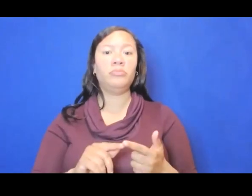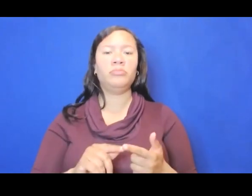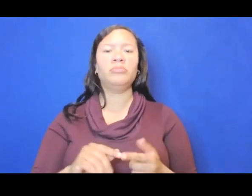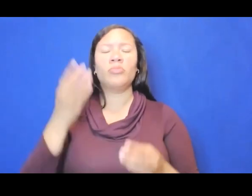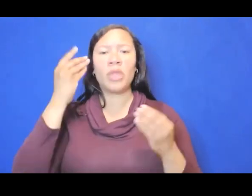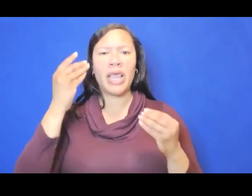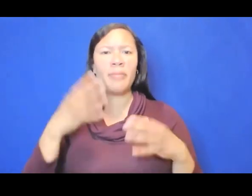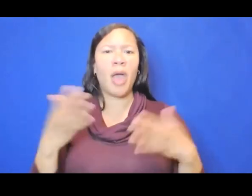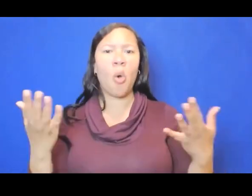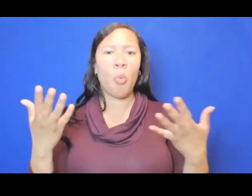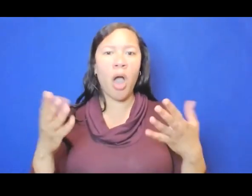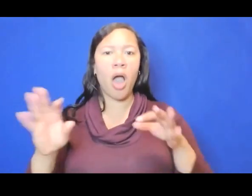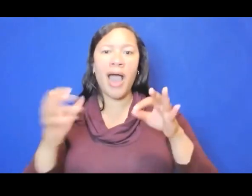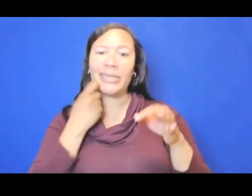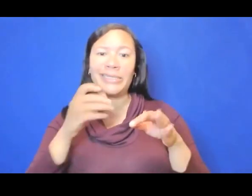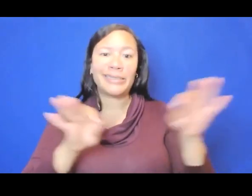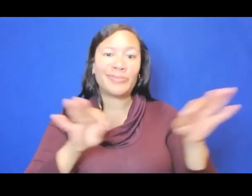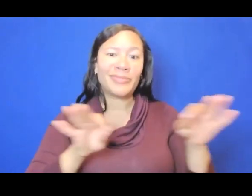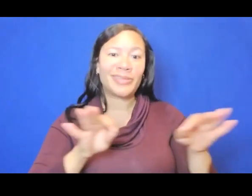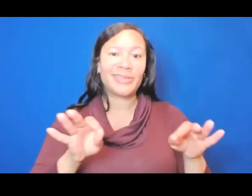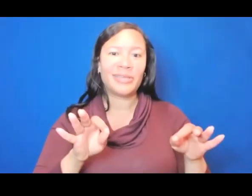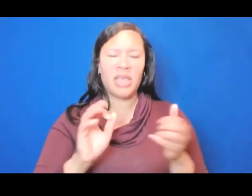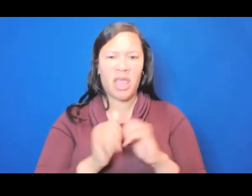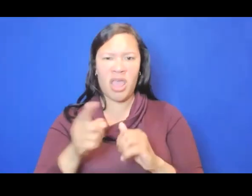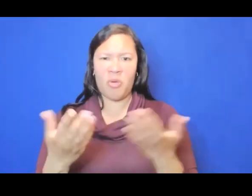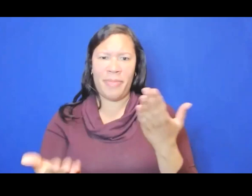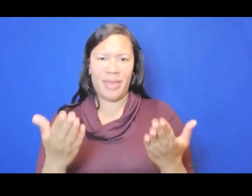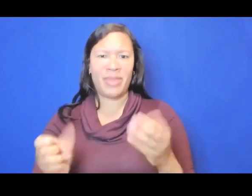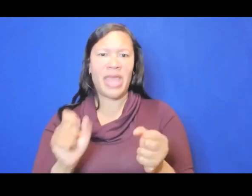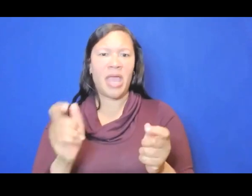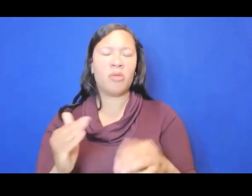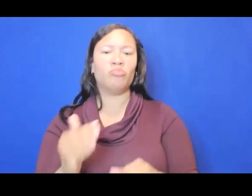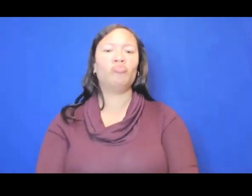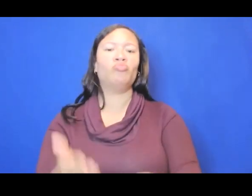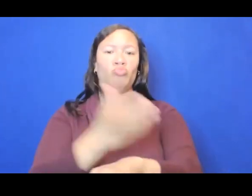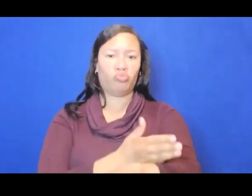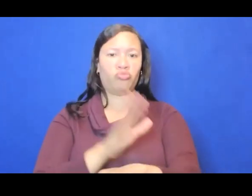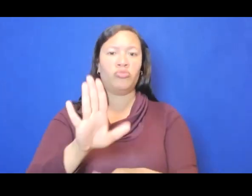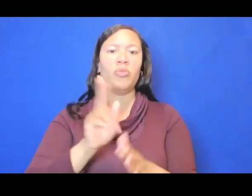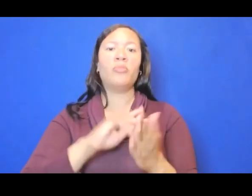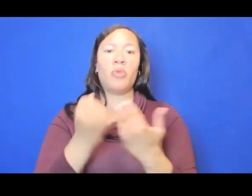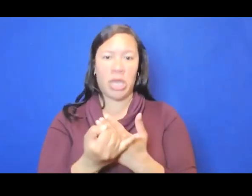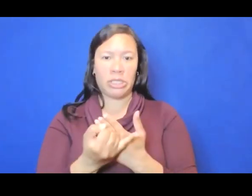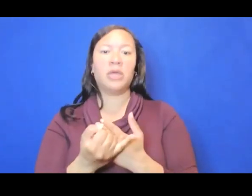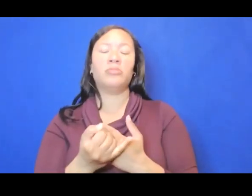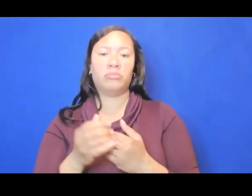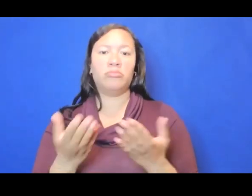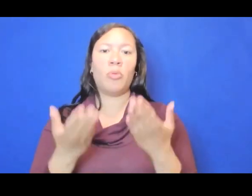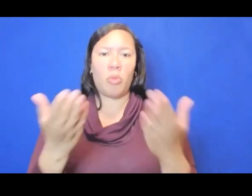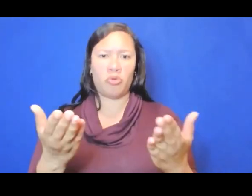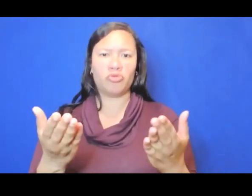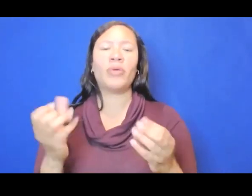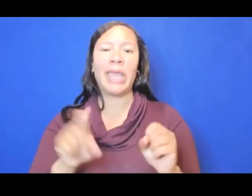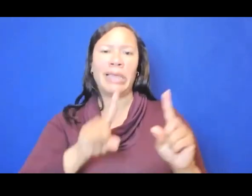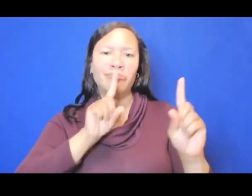that I've set forth, think about ways that you might be able to make your project proposal more directly responding